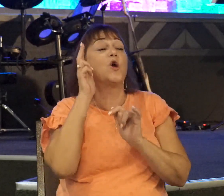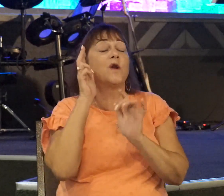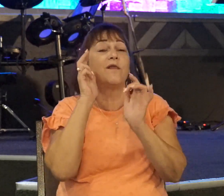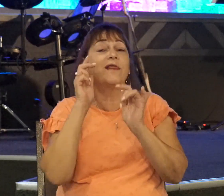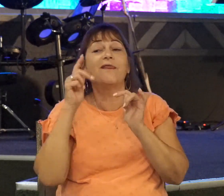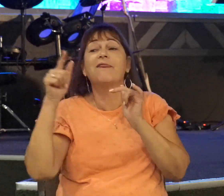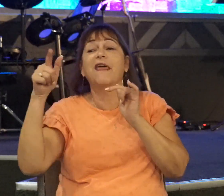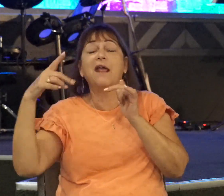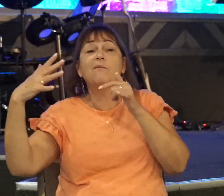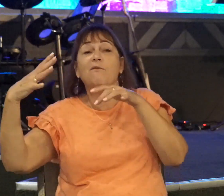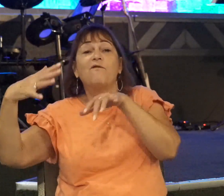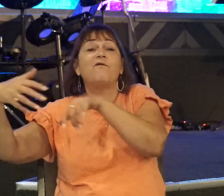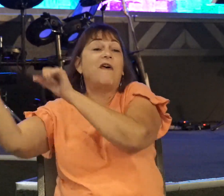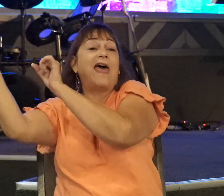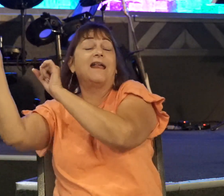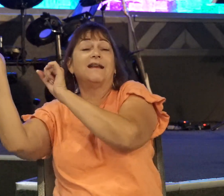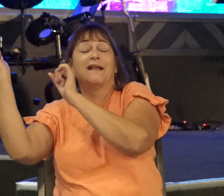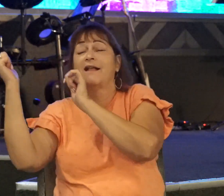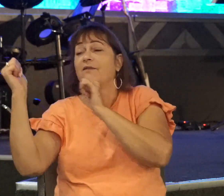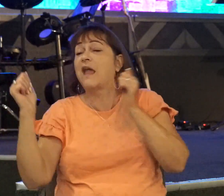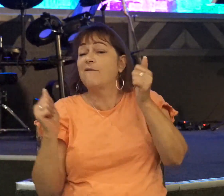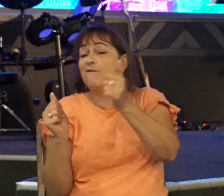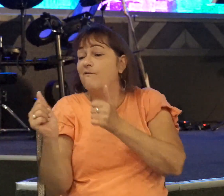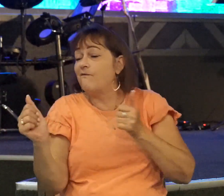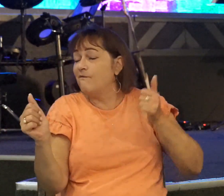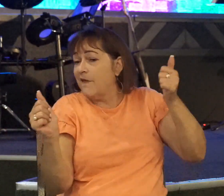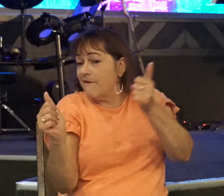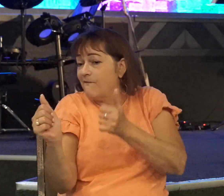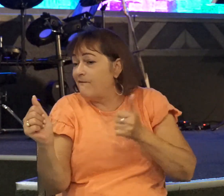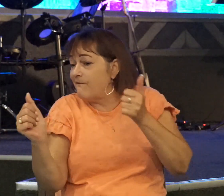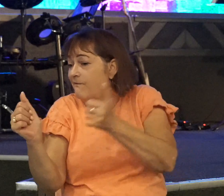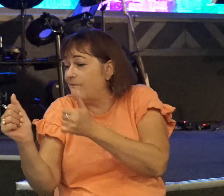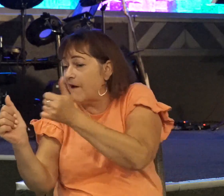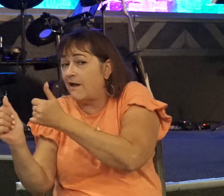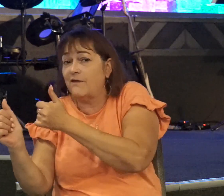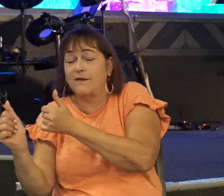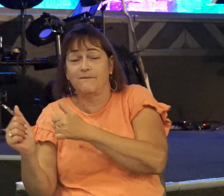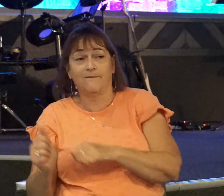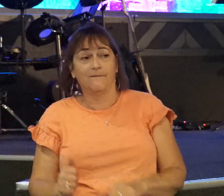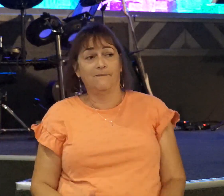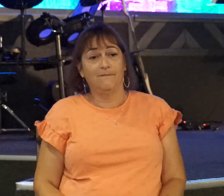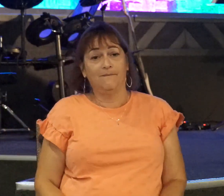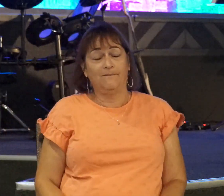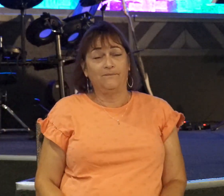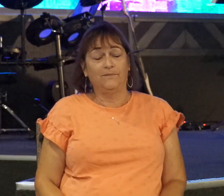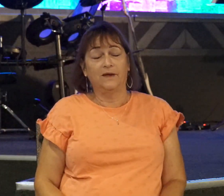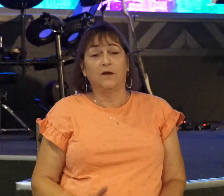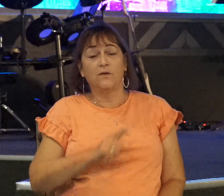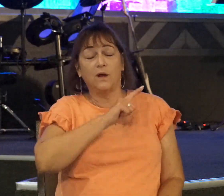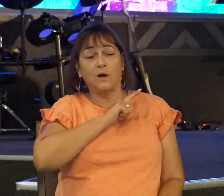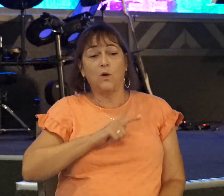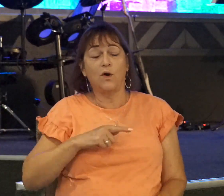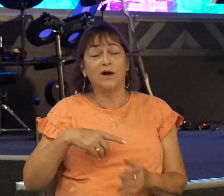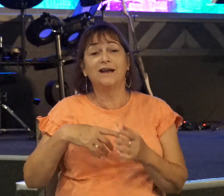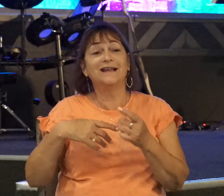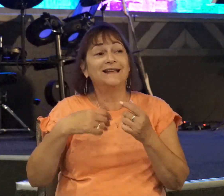also followed hard after them in battle. And so, the Lord saved Israel that day,